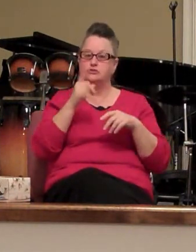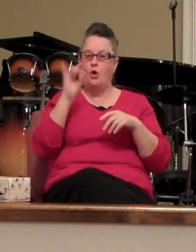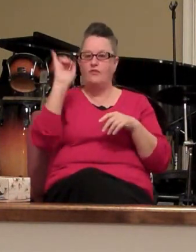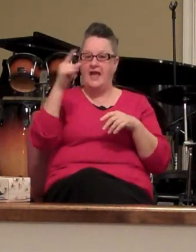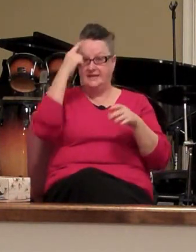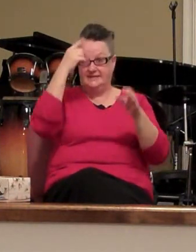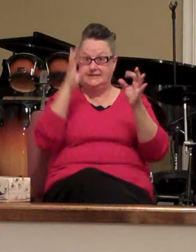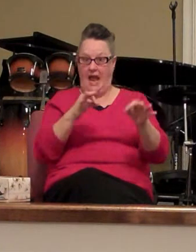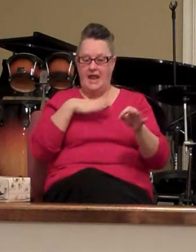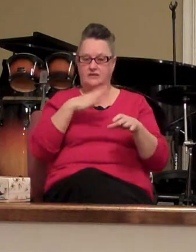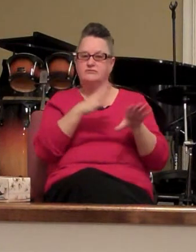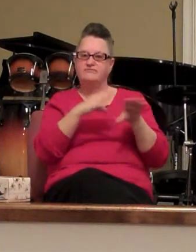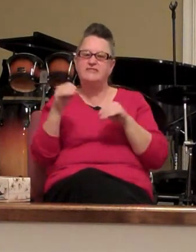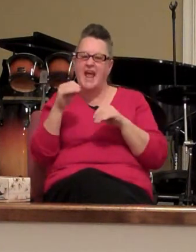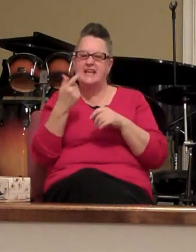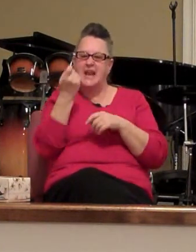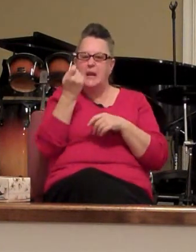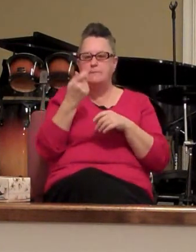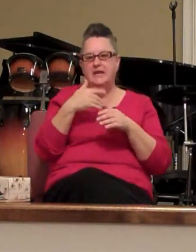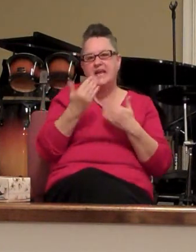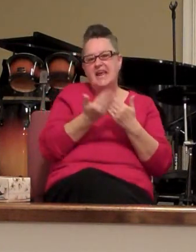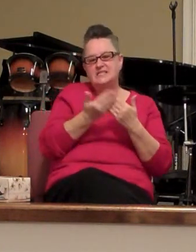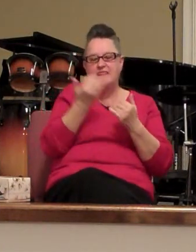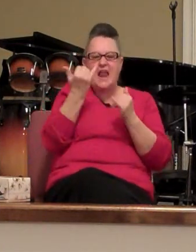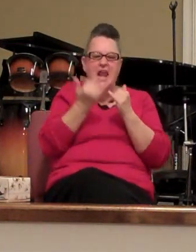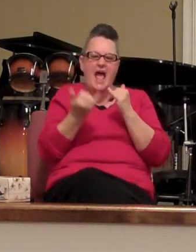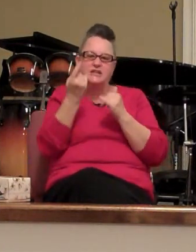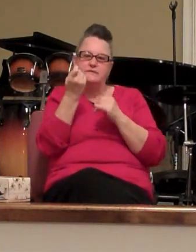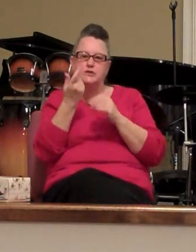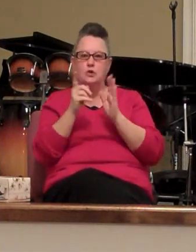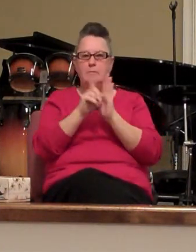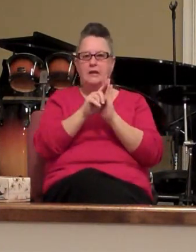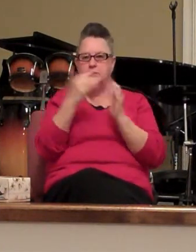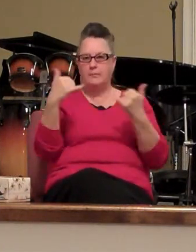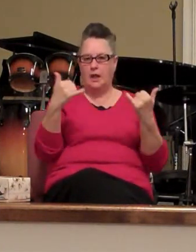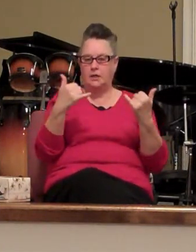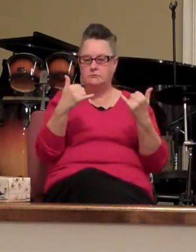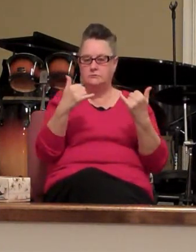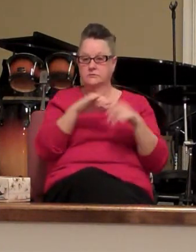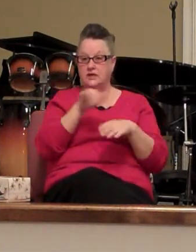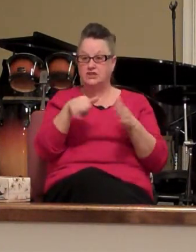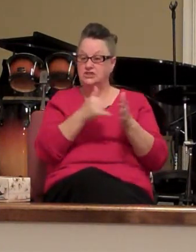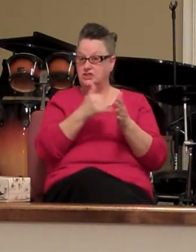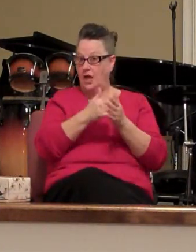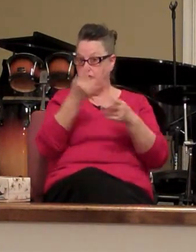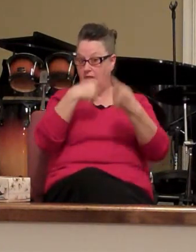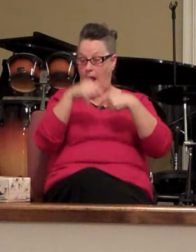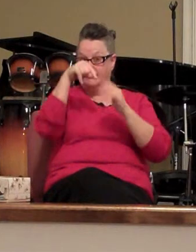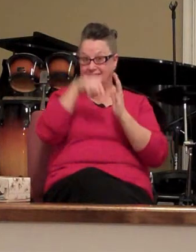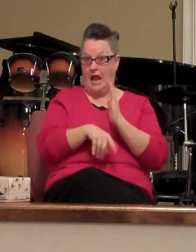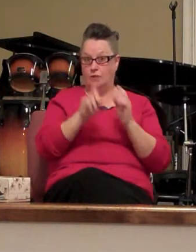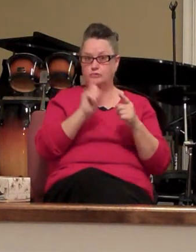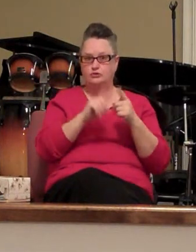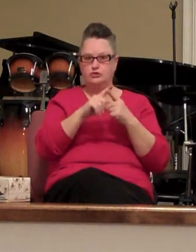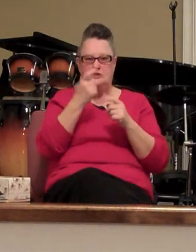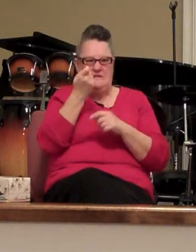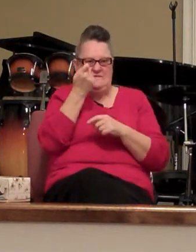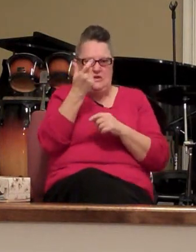take it a little easy in the final minutes of play just to come down to mere seconds left in the